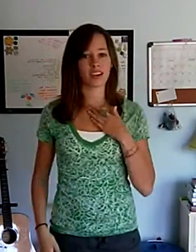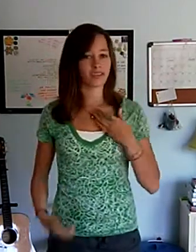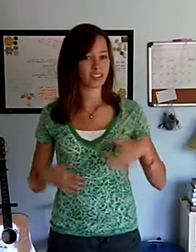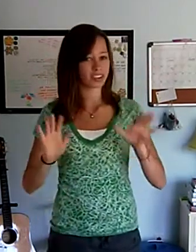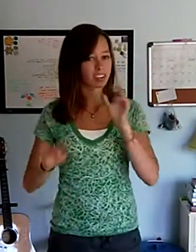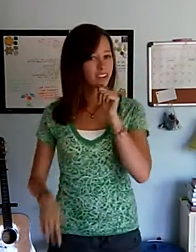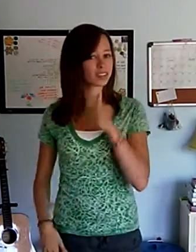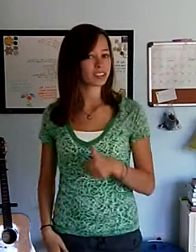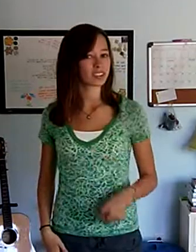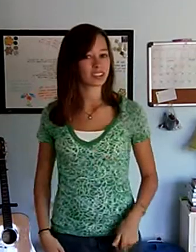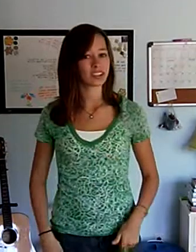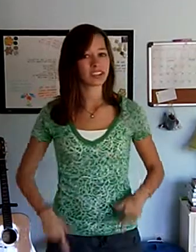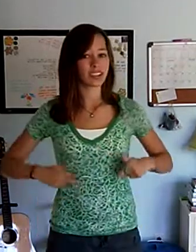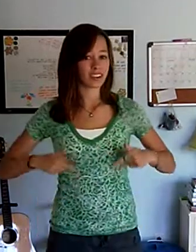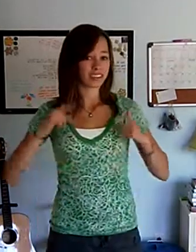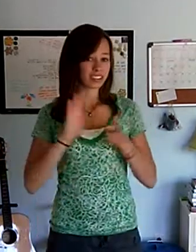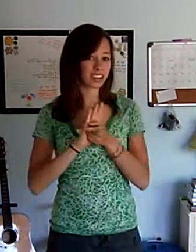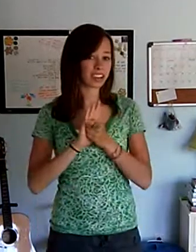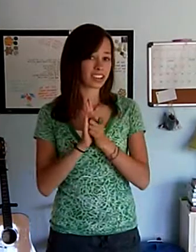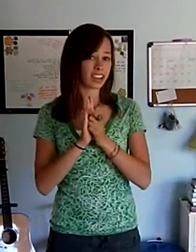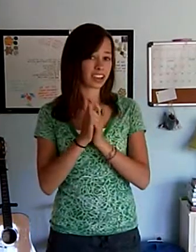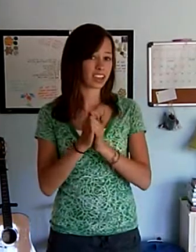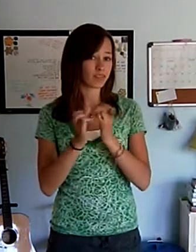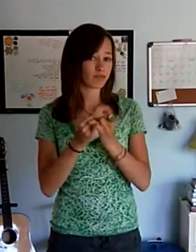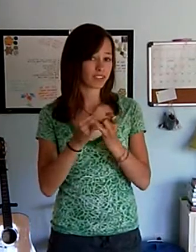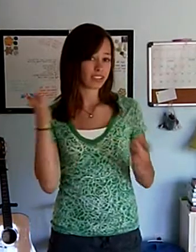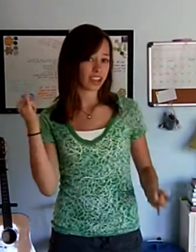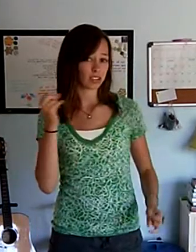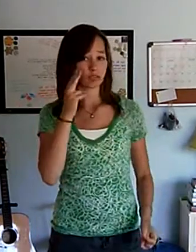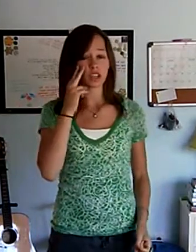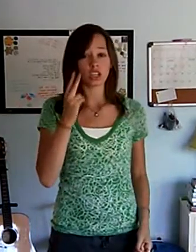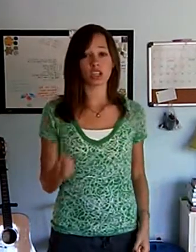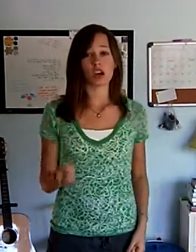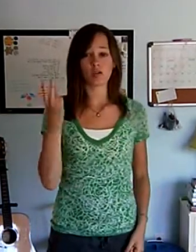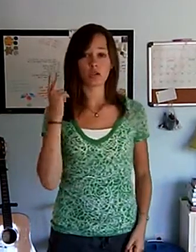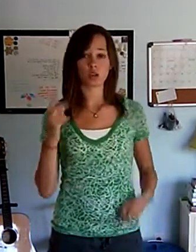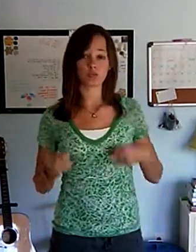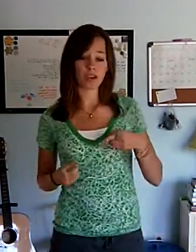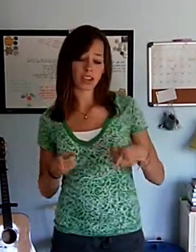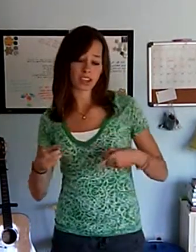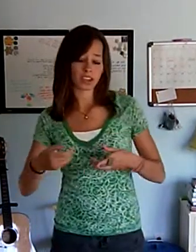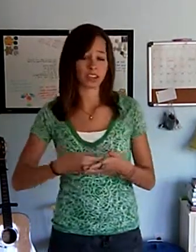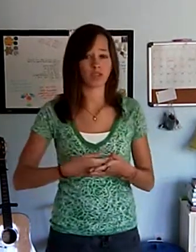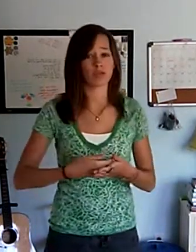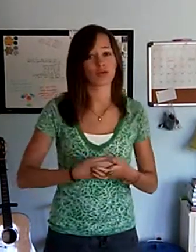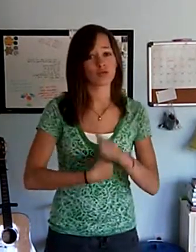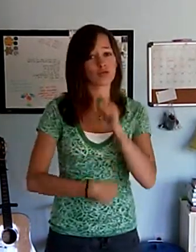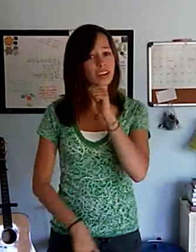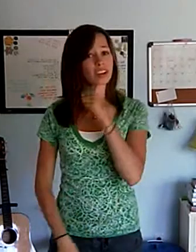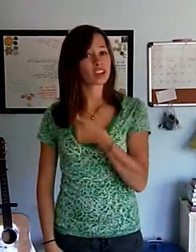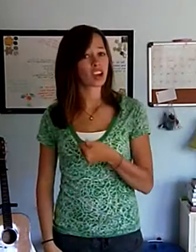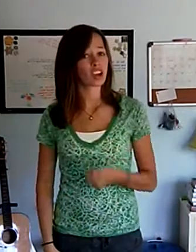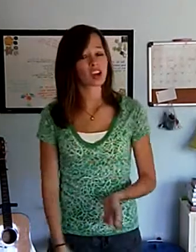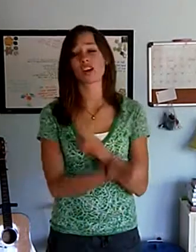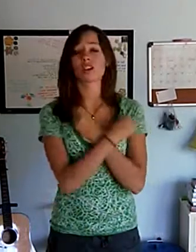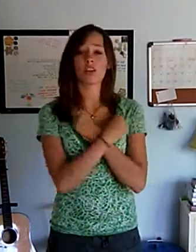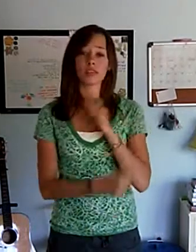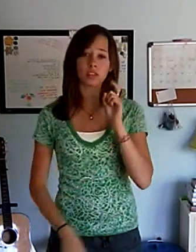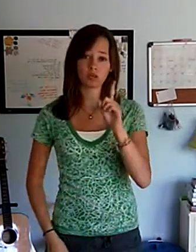everything I've done With every second like it was my last one Don't look back at a new direction I love you